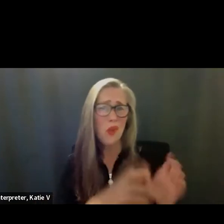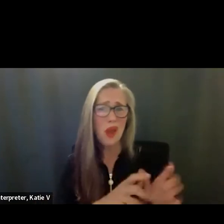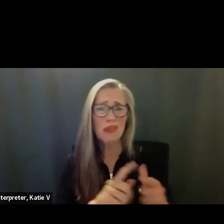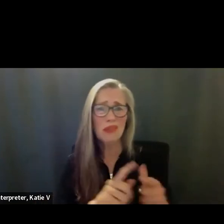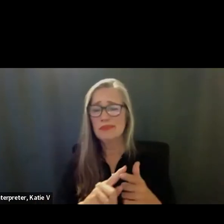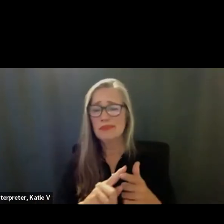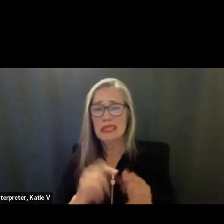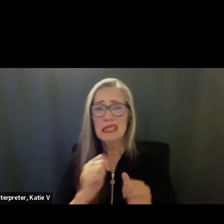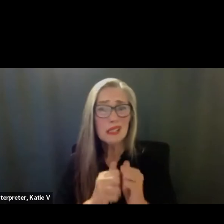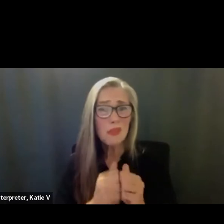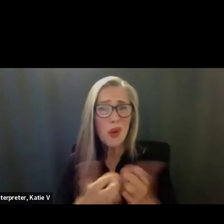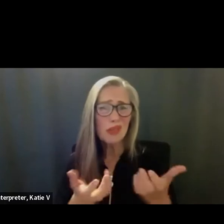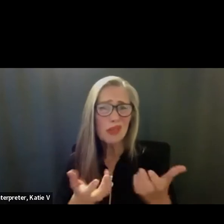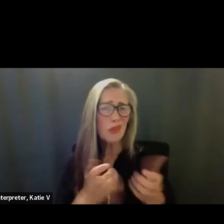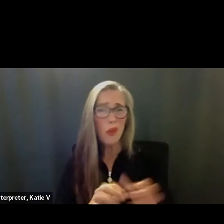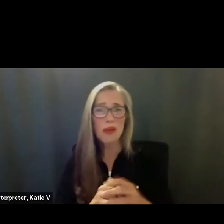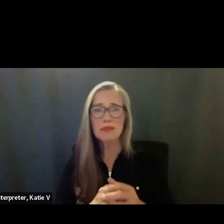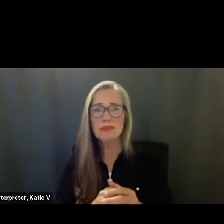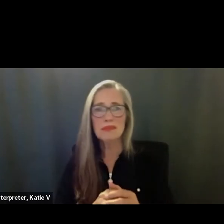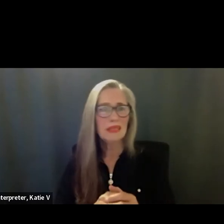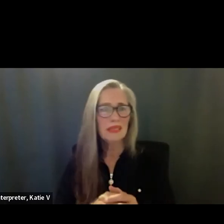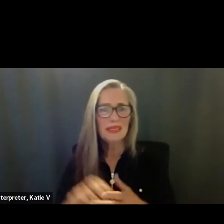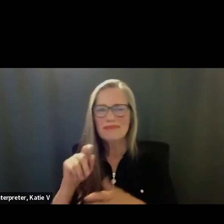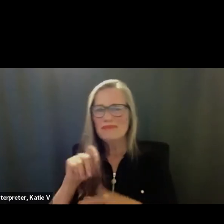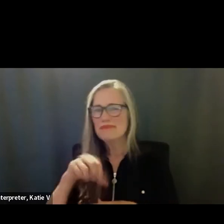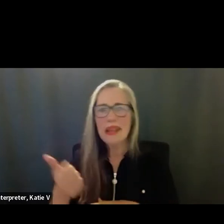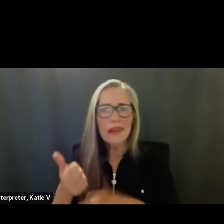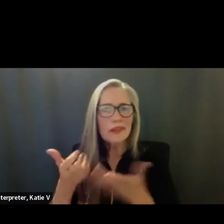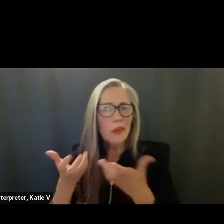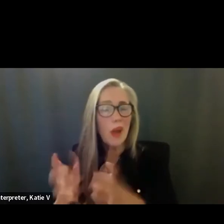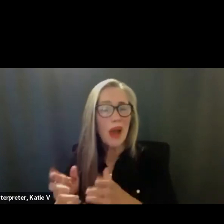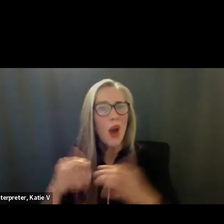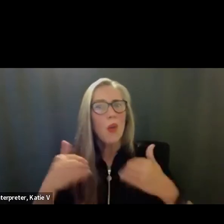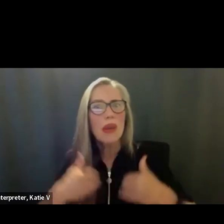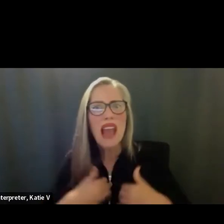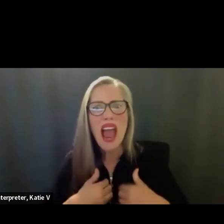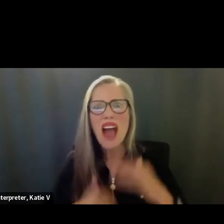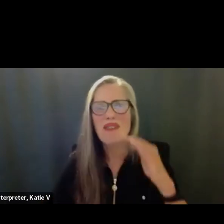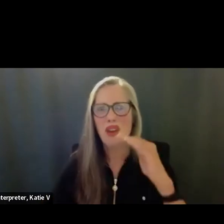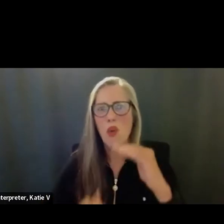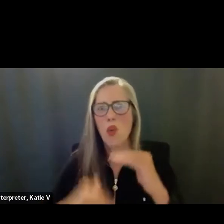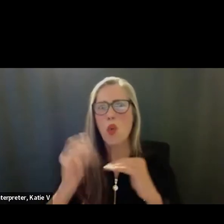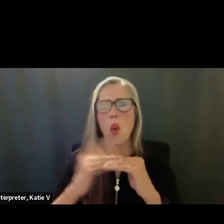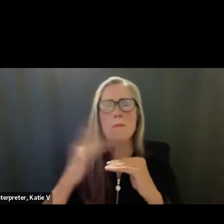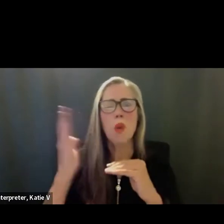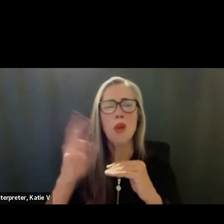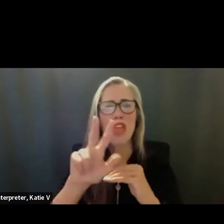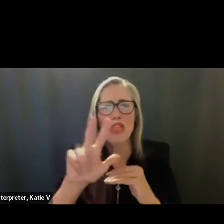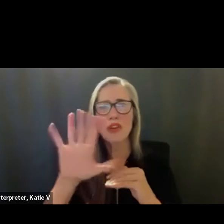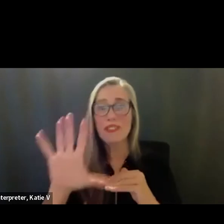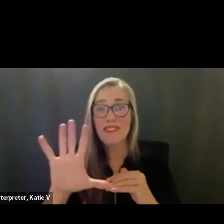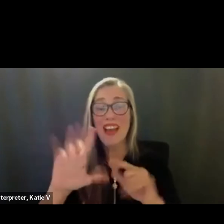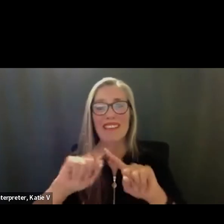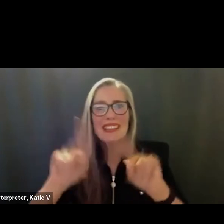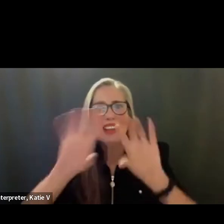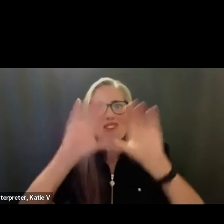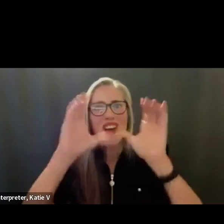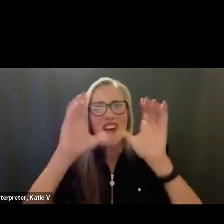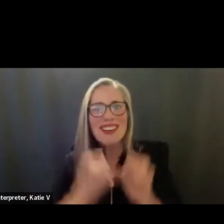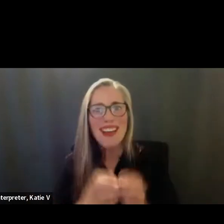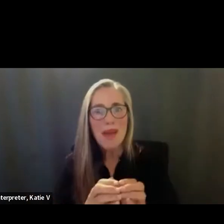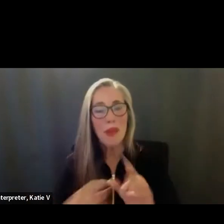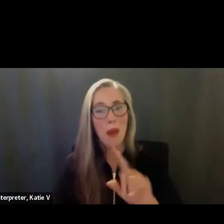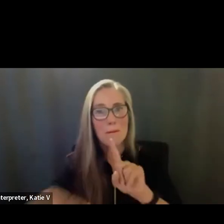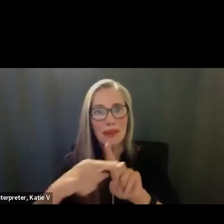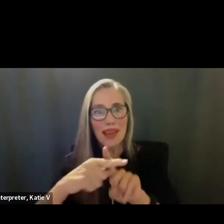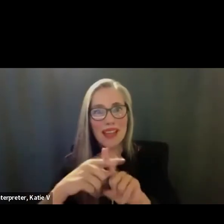35 student-led clubs, as well as a vibrant yearbook program and school newspaper called The Forge. And if you